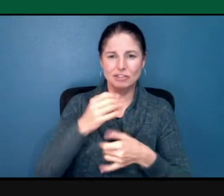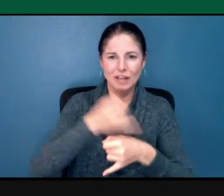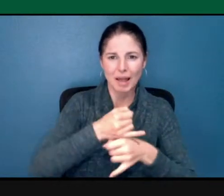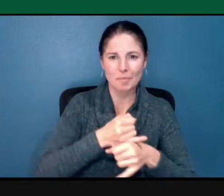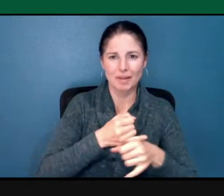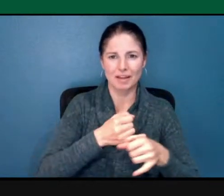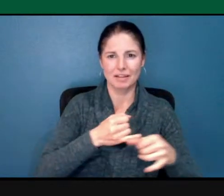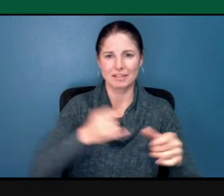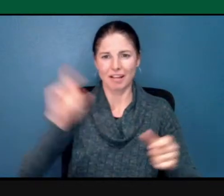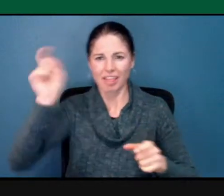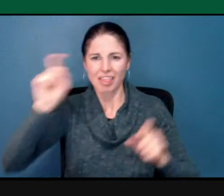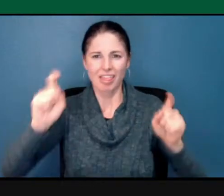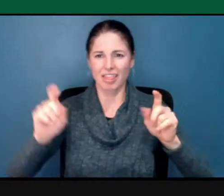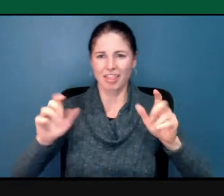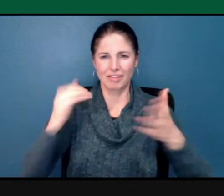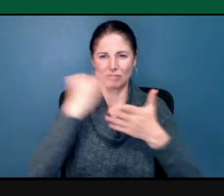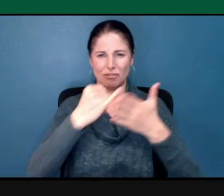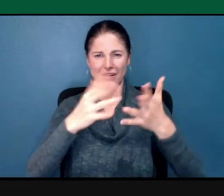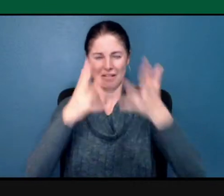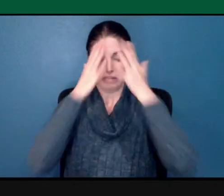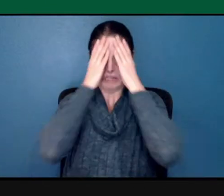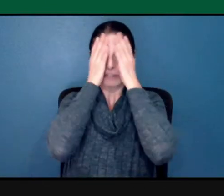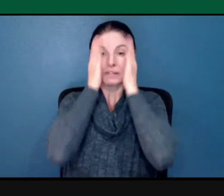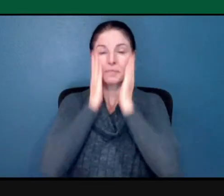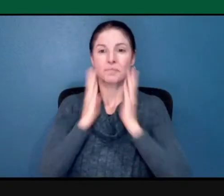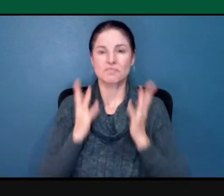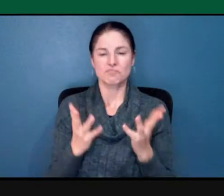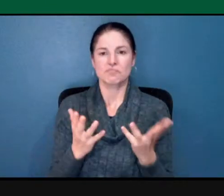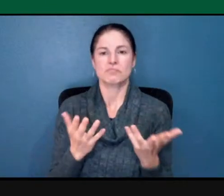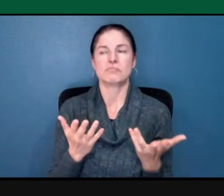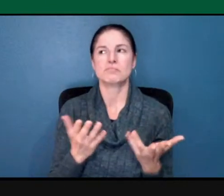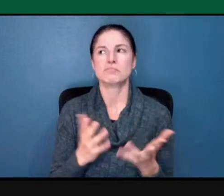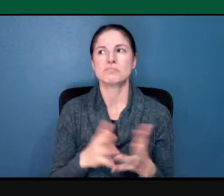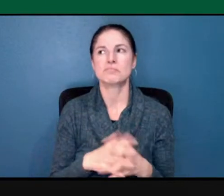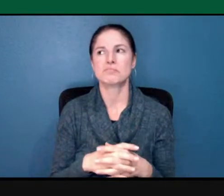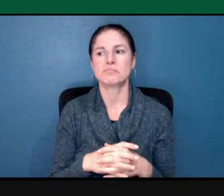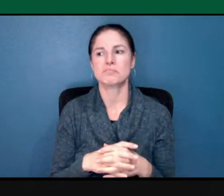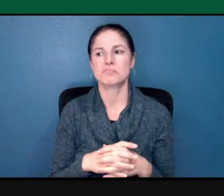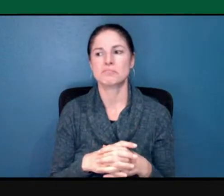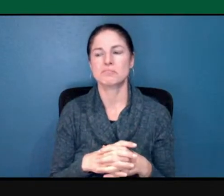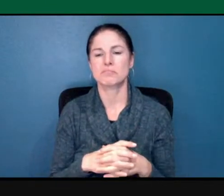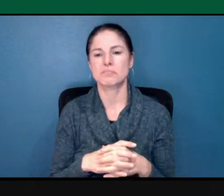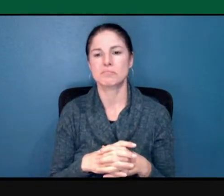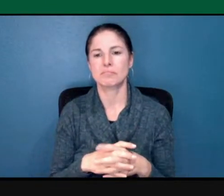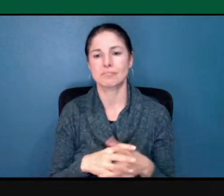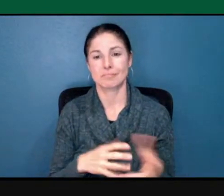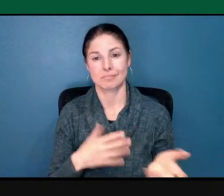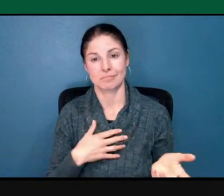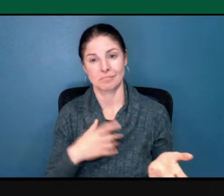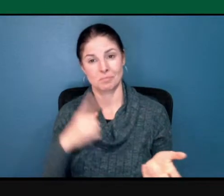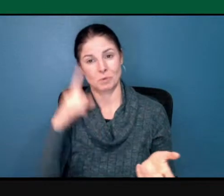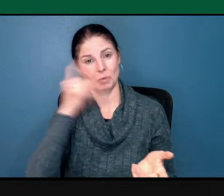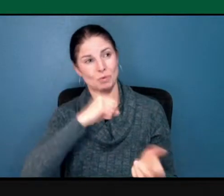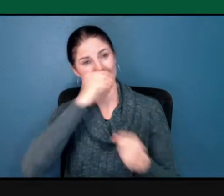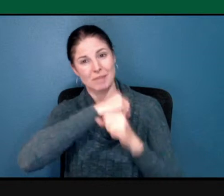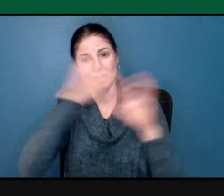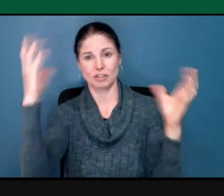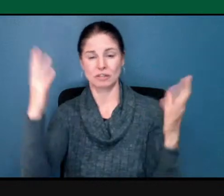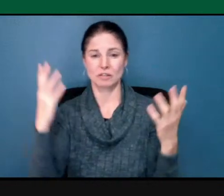famous pop singers would brazenly